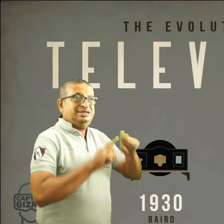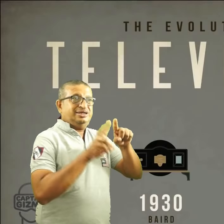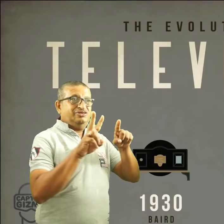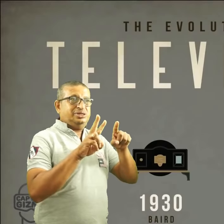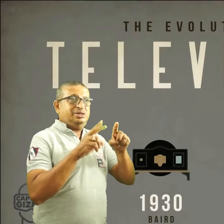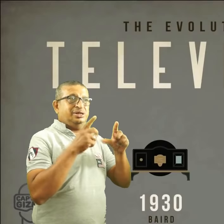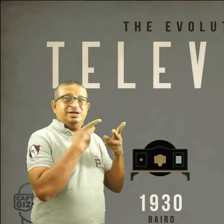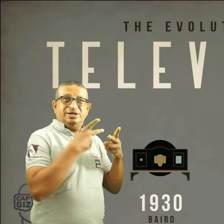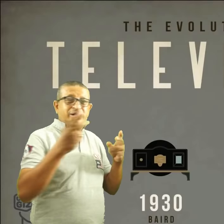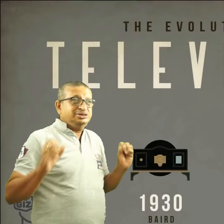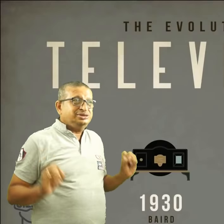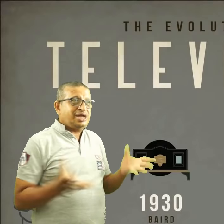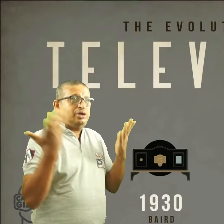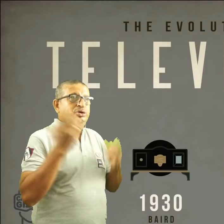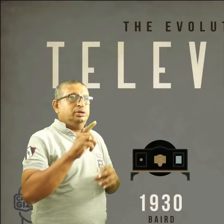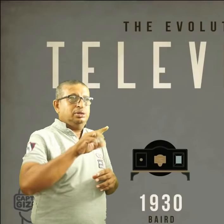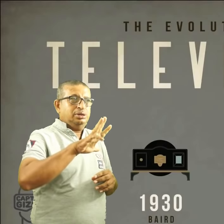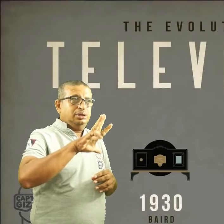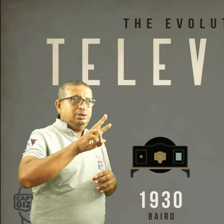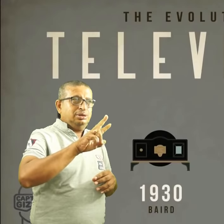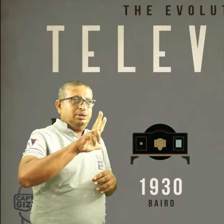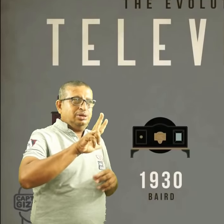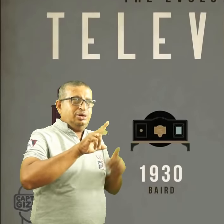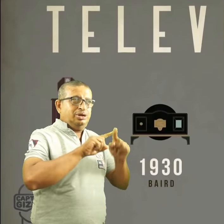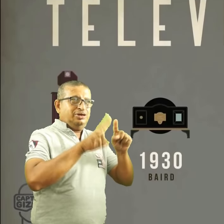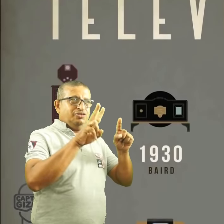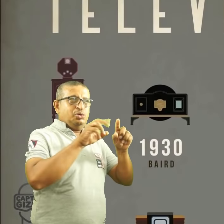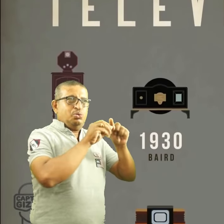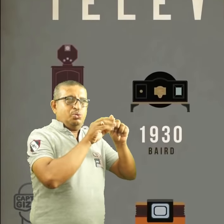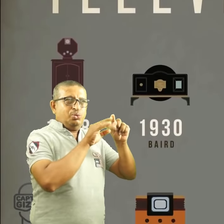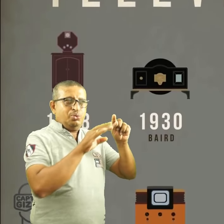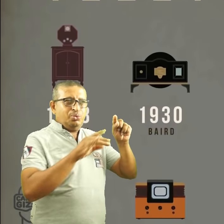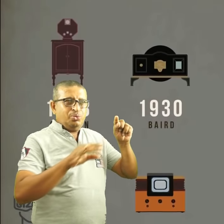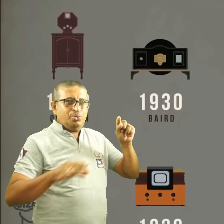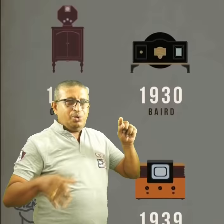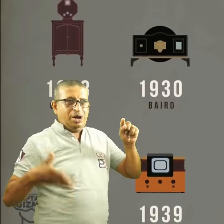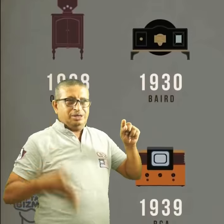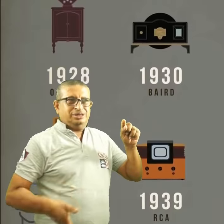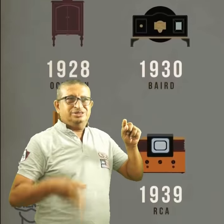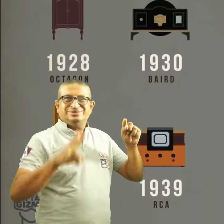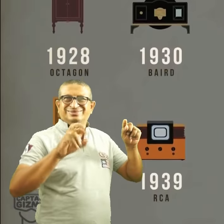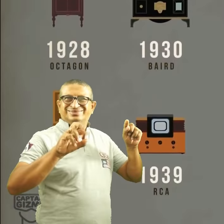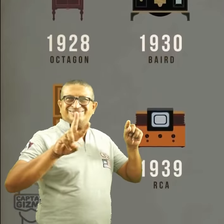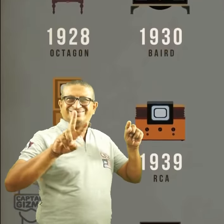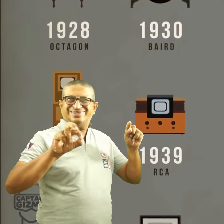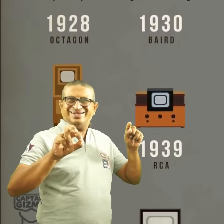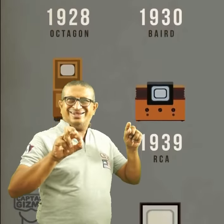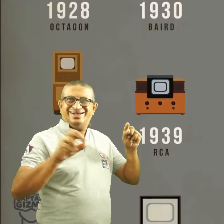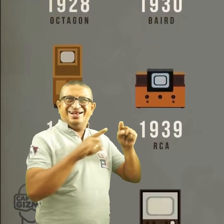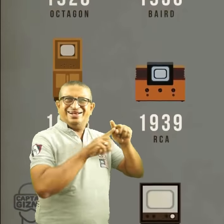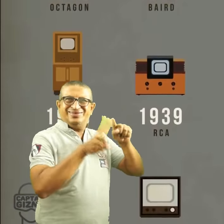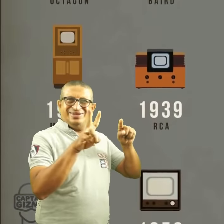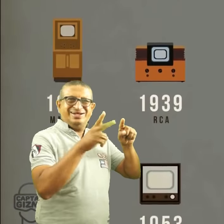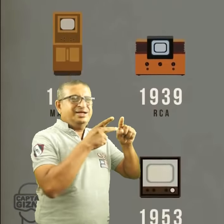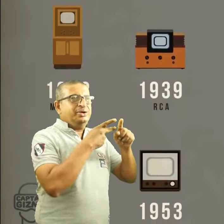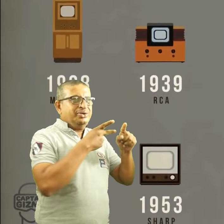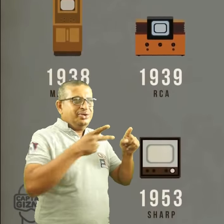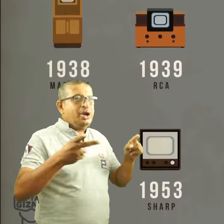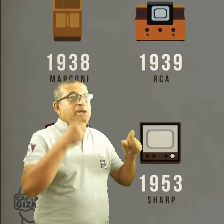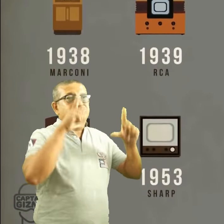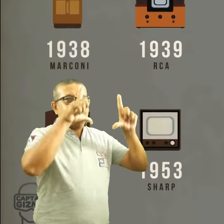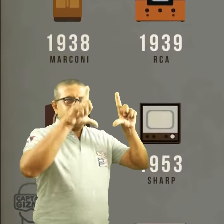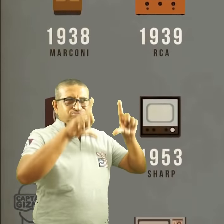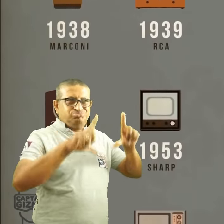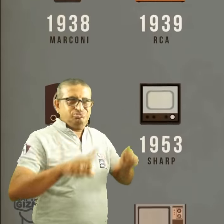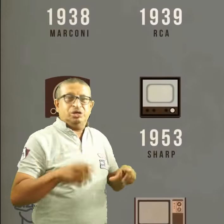In 100 years, the TV has taken many shapes and sizes. Here's the evolution of the television, from the 1920s to